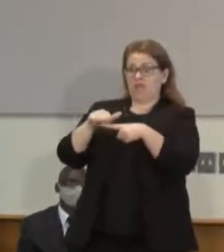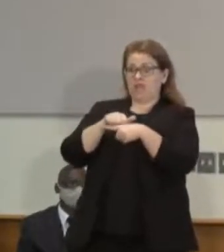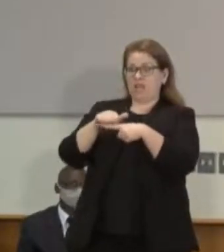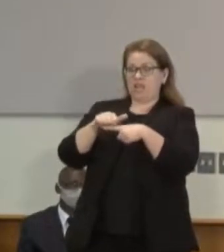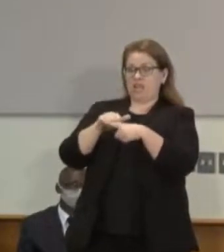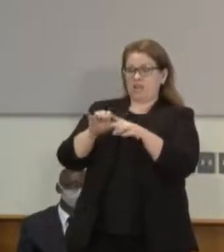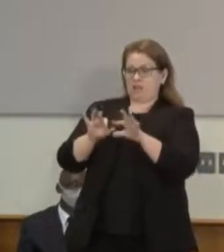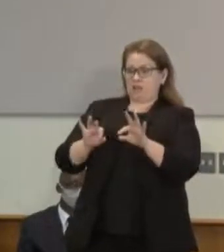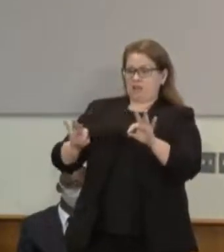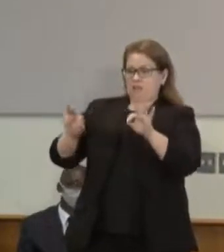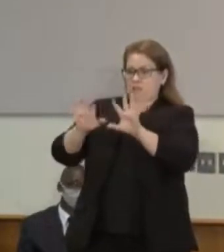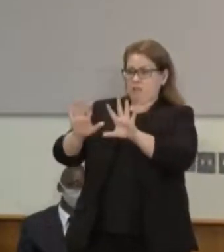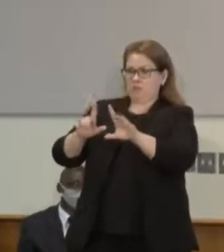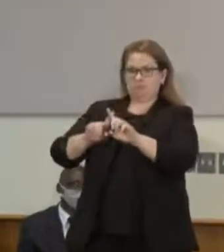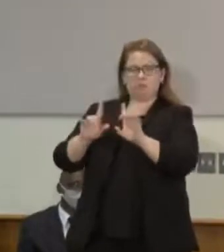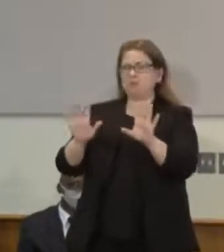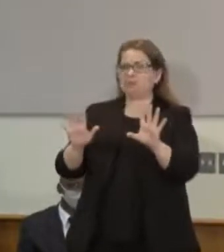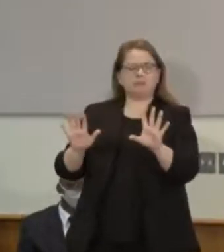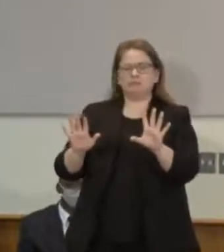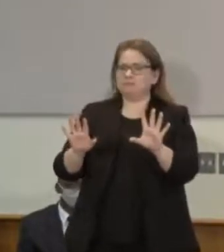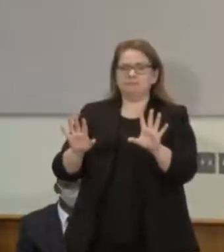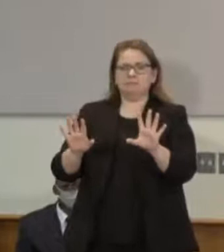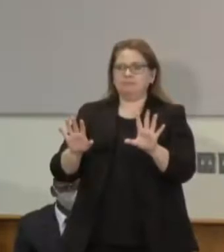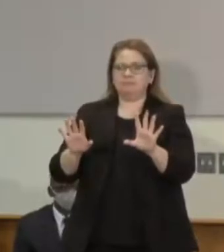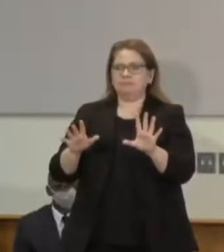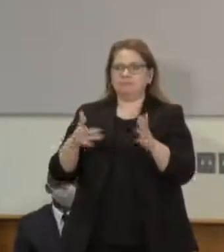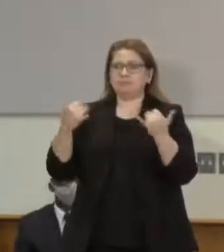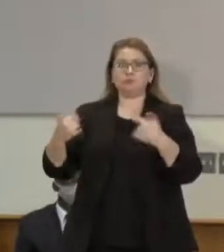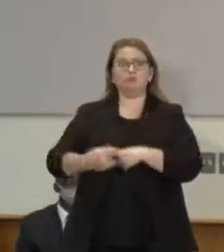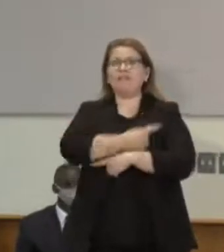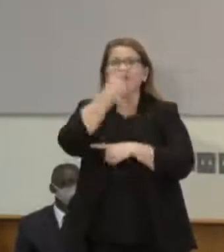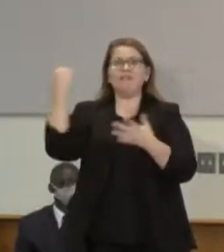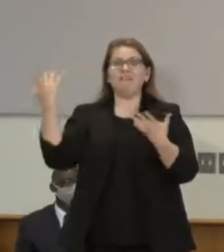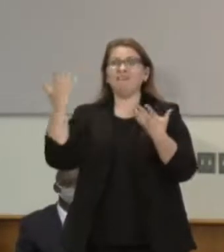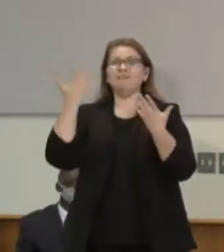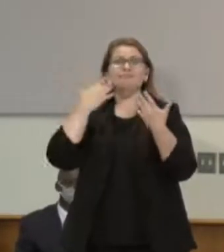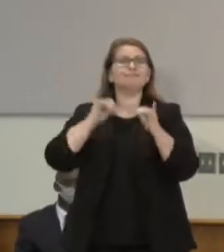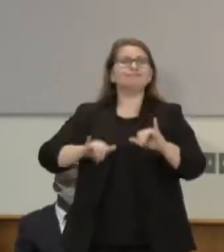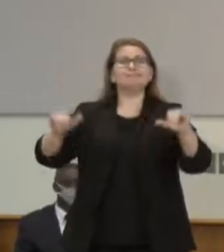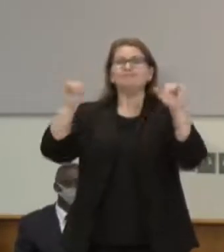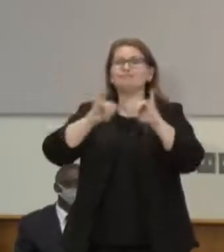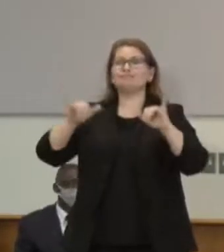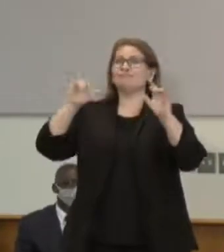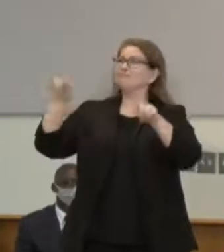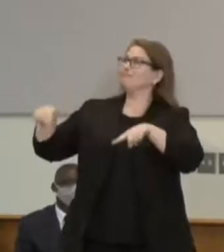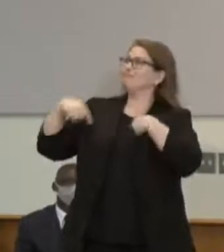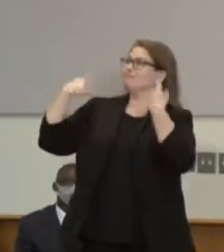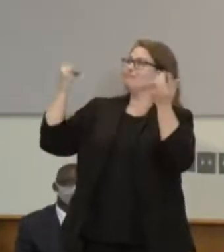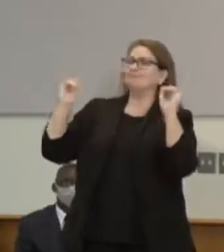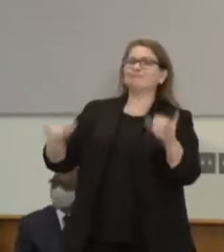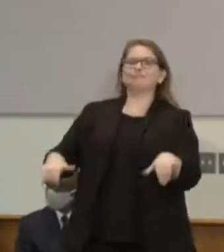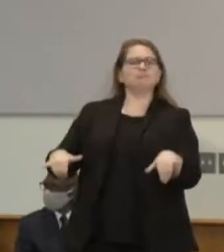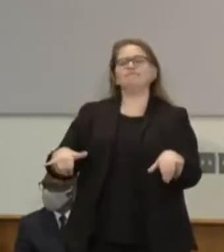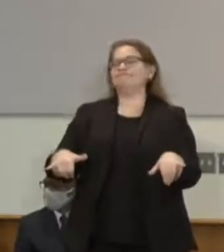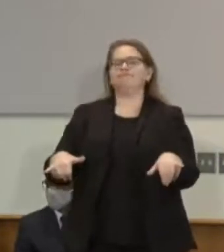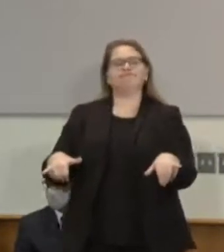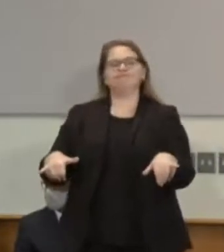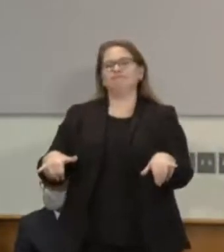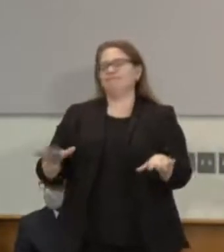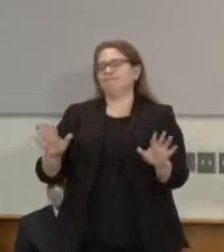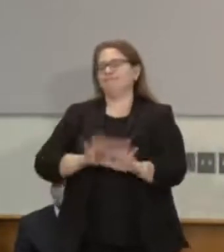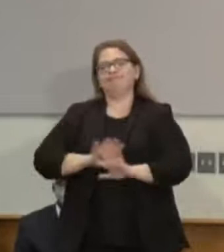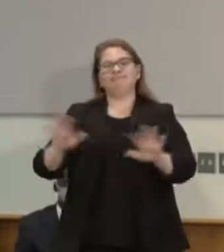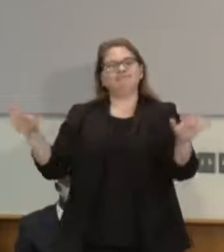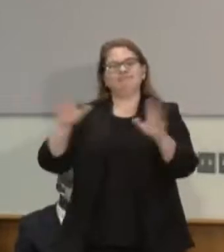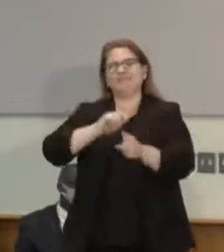in the world and if anybody thinks the same old things are going to be able to go on after what we saw with George Floyd and the fallout afterwards I think